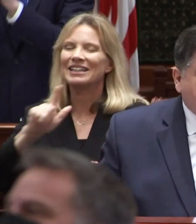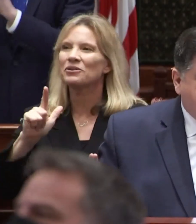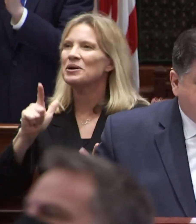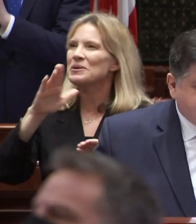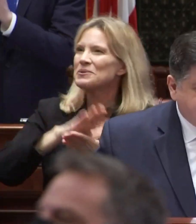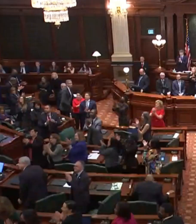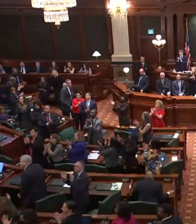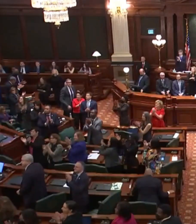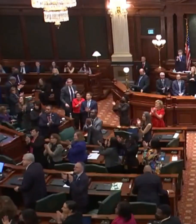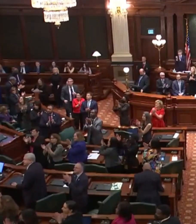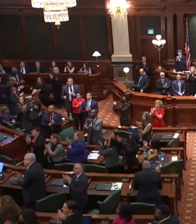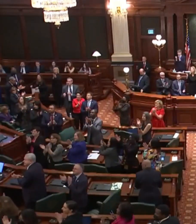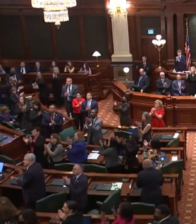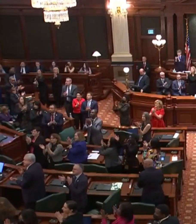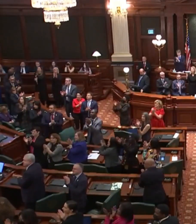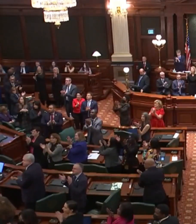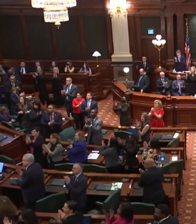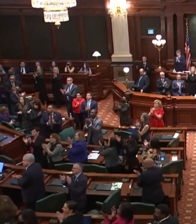illinois schooling